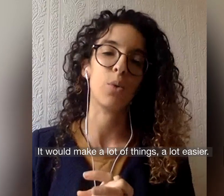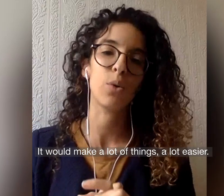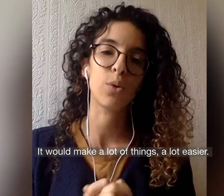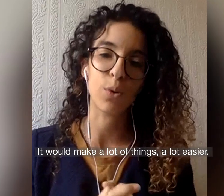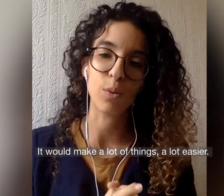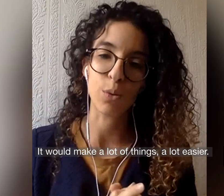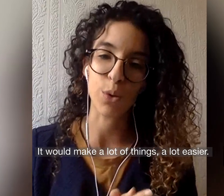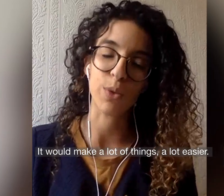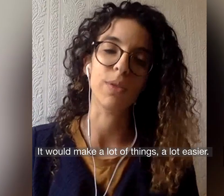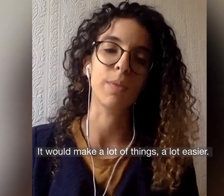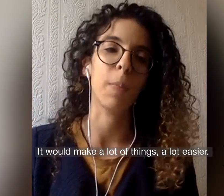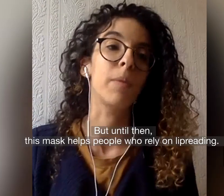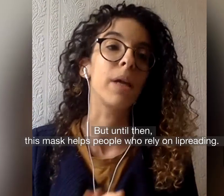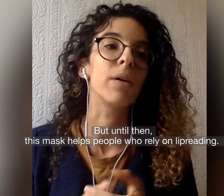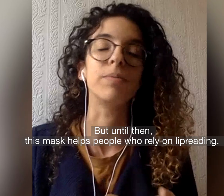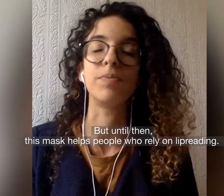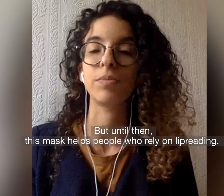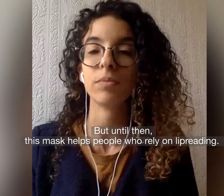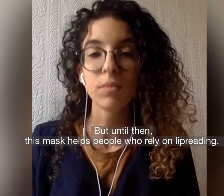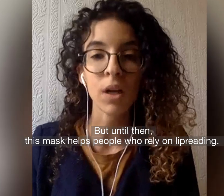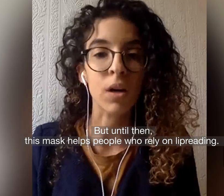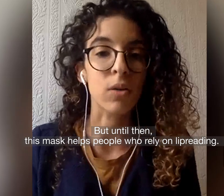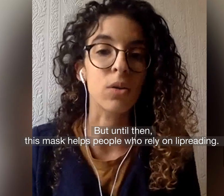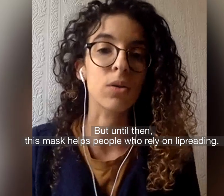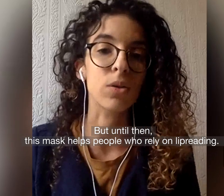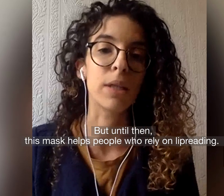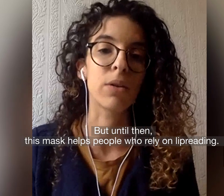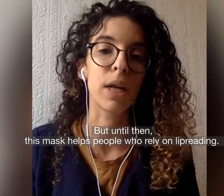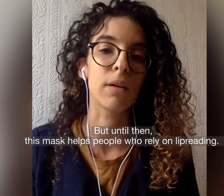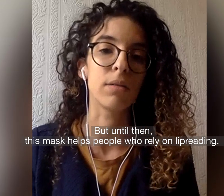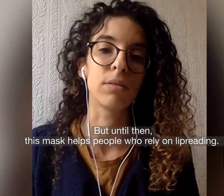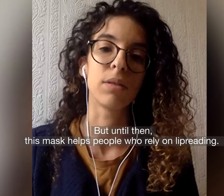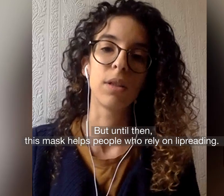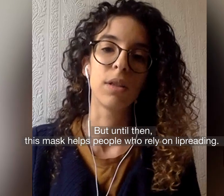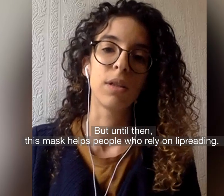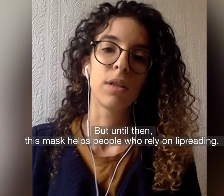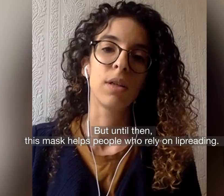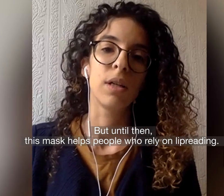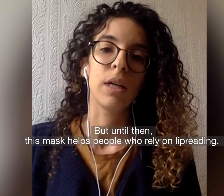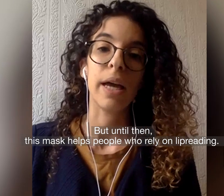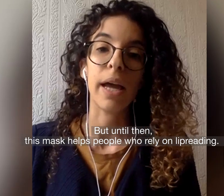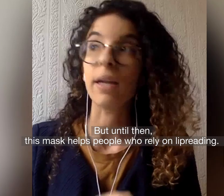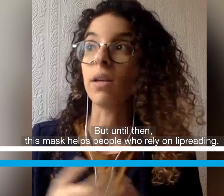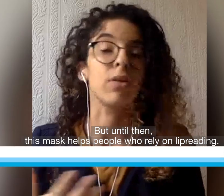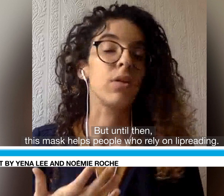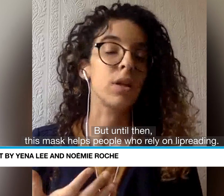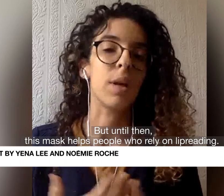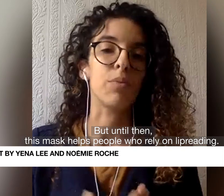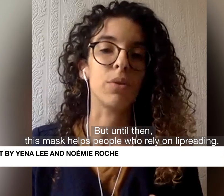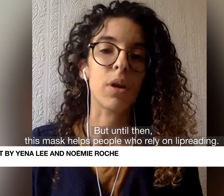a lot of things. But in the meantime, this mask will help people who are working